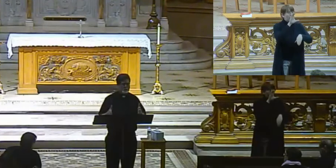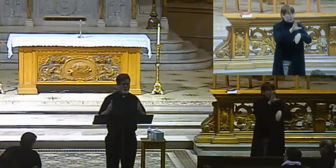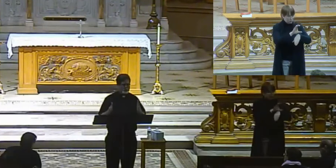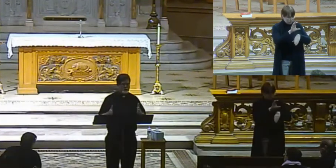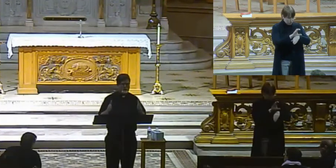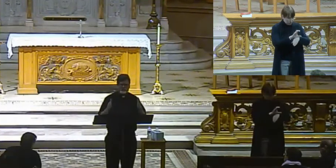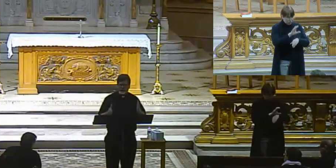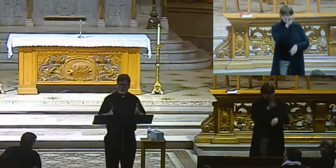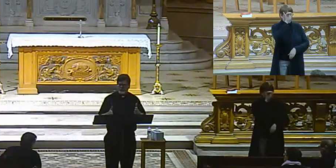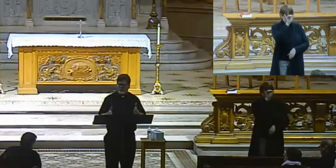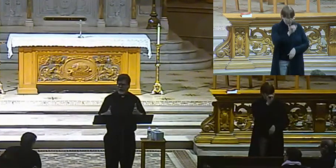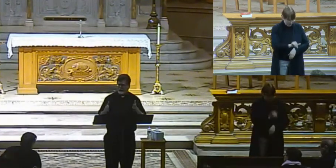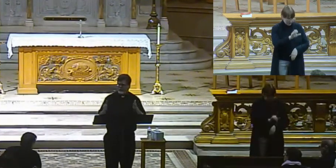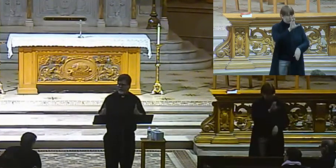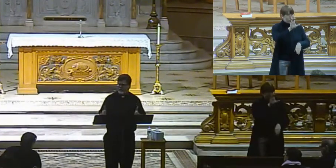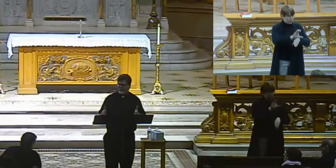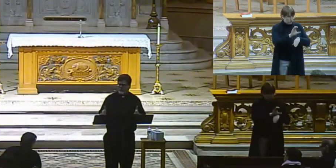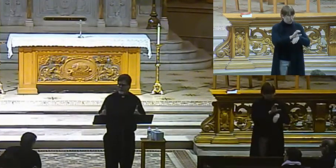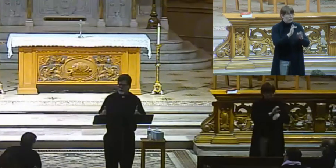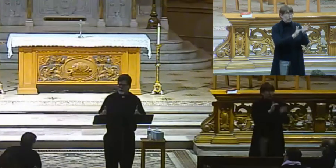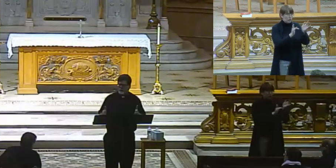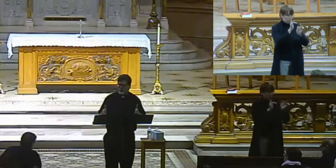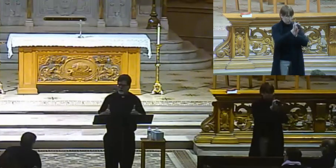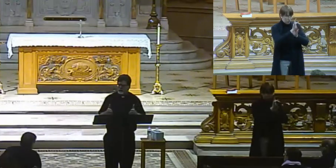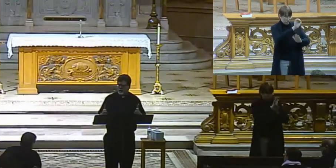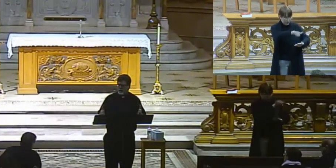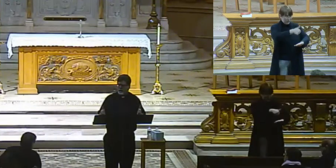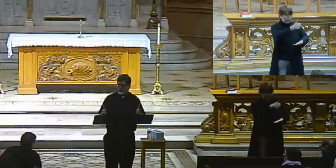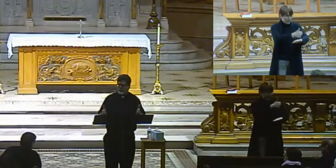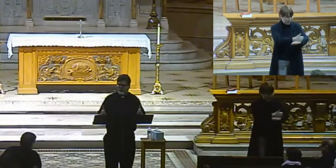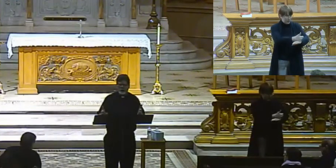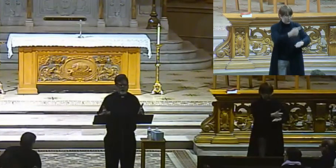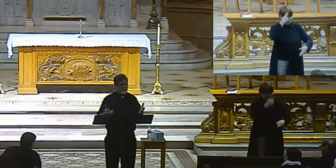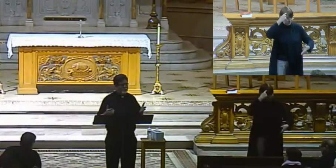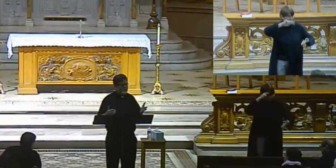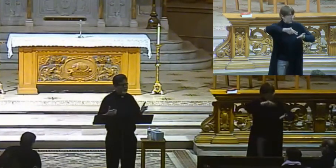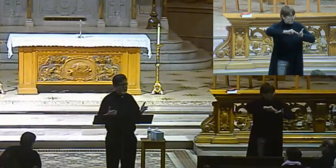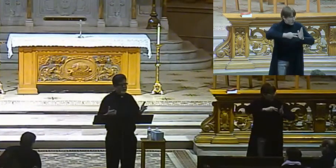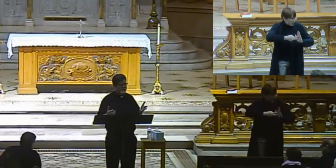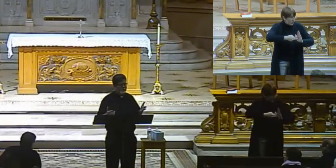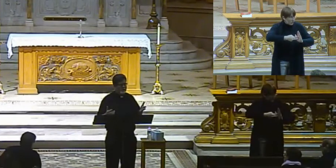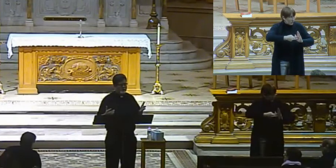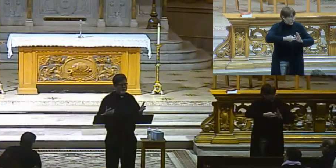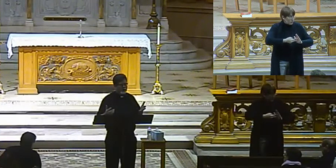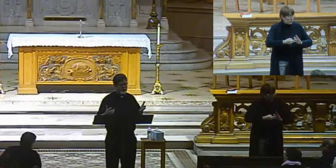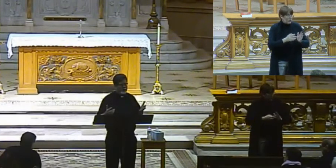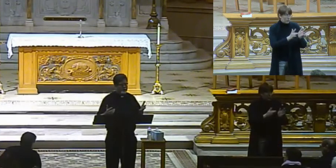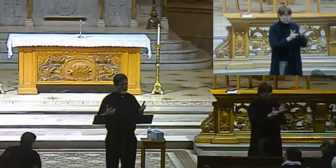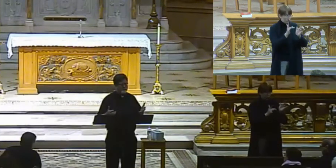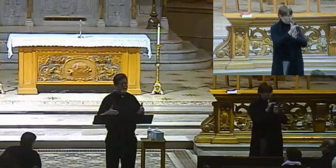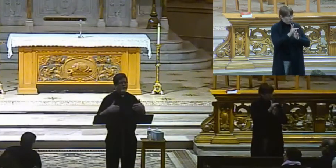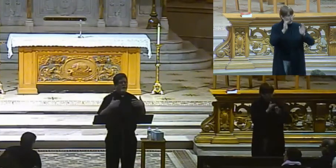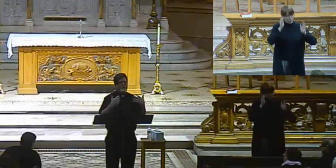church that Jesus founded and intended. when Jesus said at the, and when was addressing Peter, and he says, Peter, you are